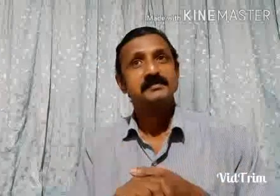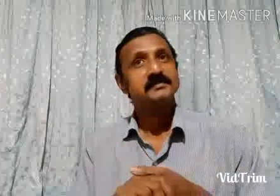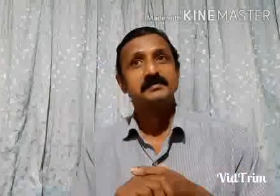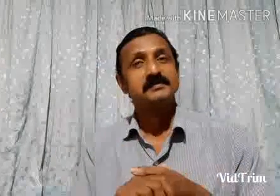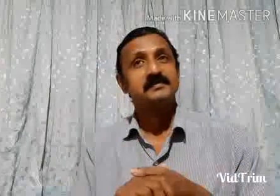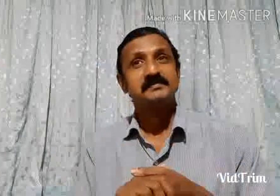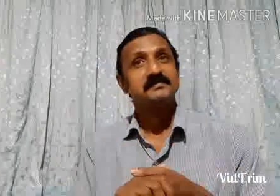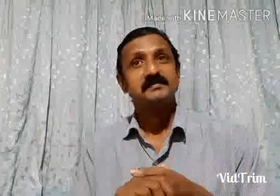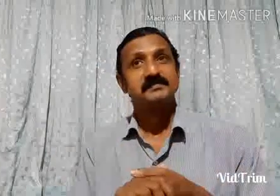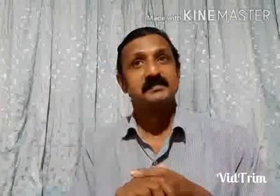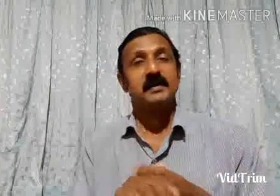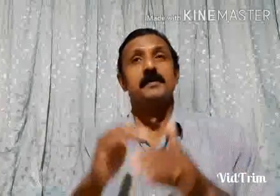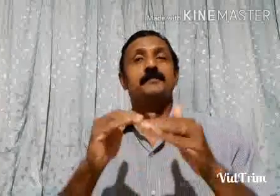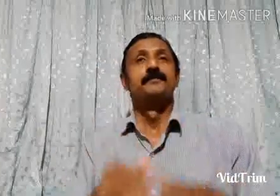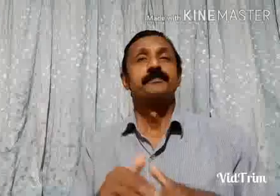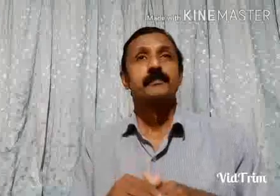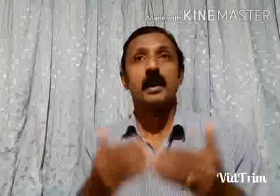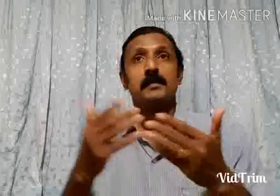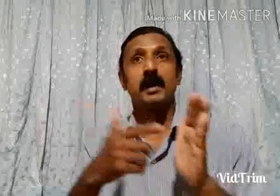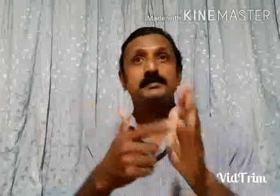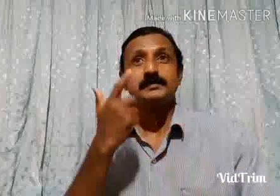Sri encuentra? is all spiritual journey.